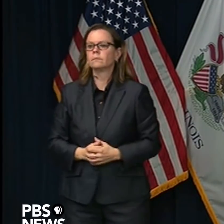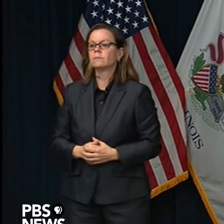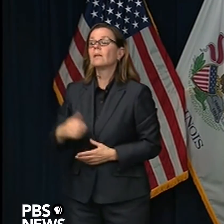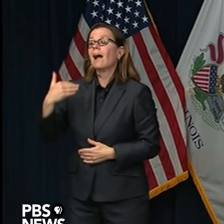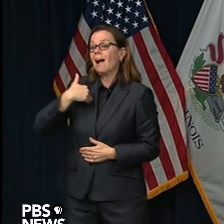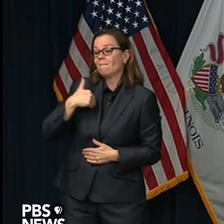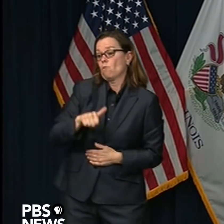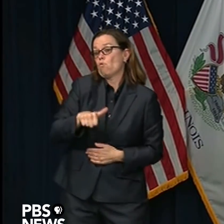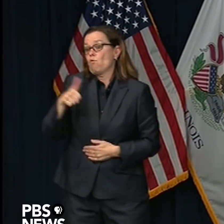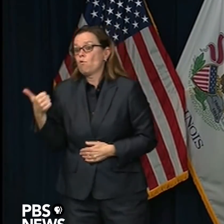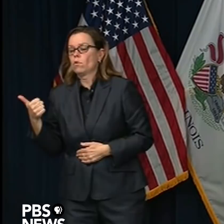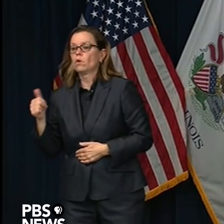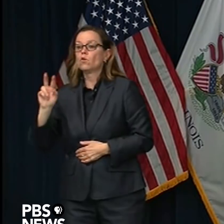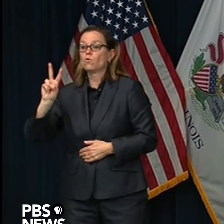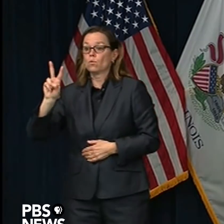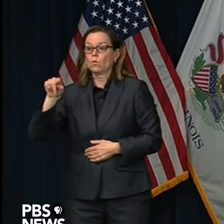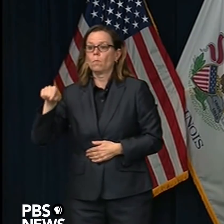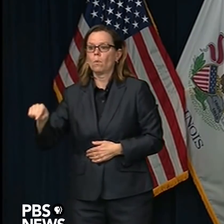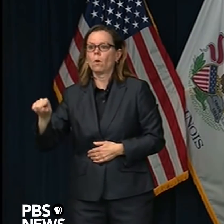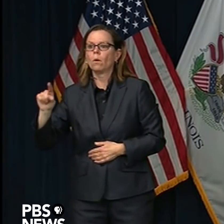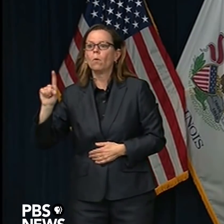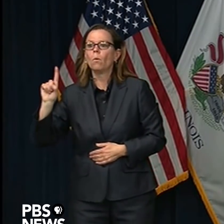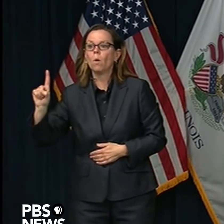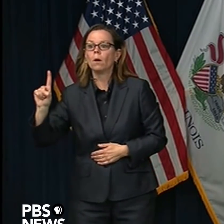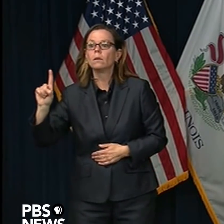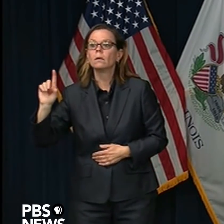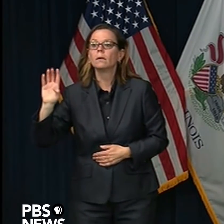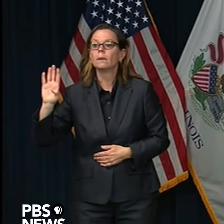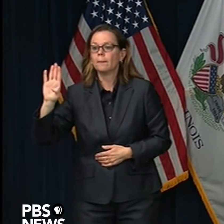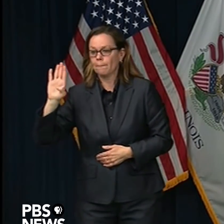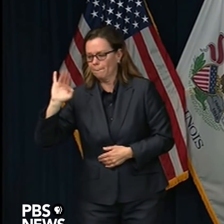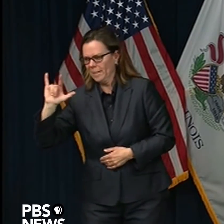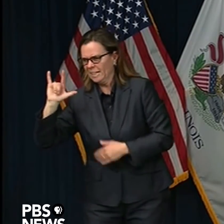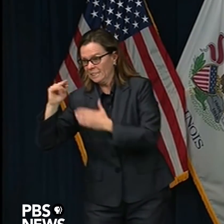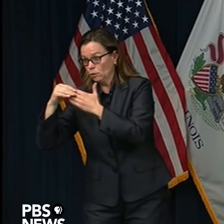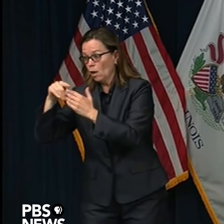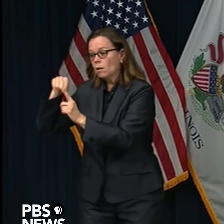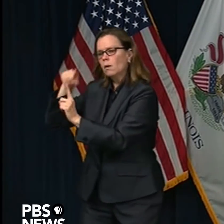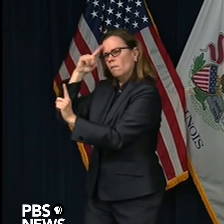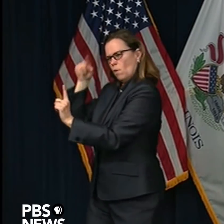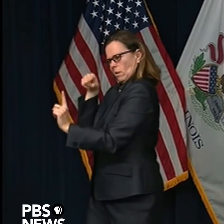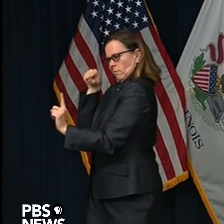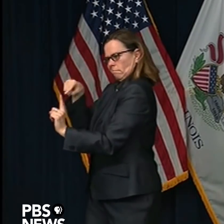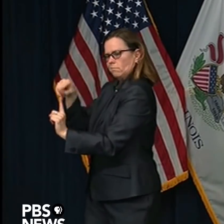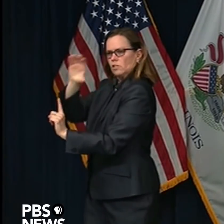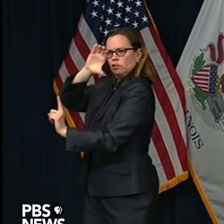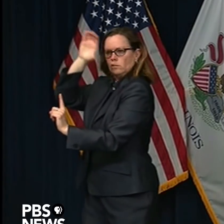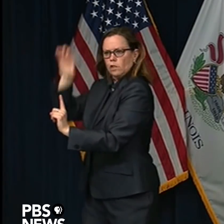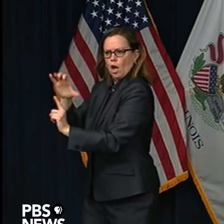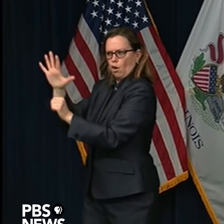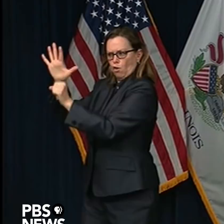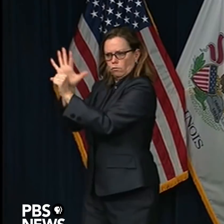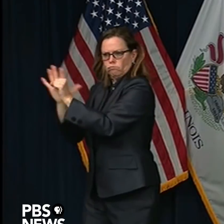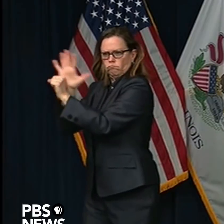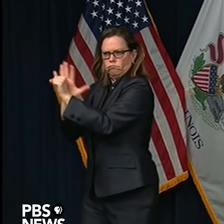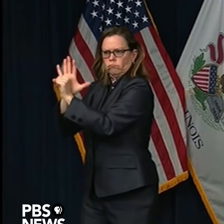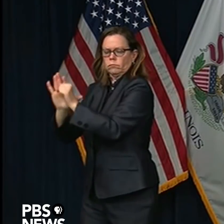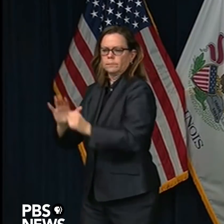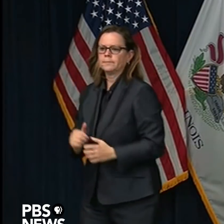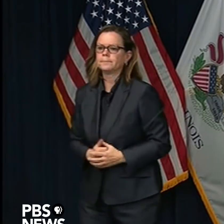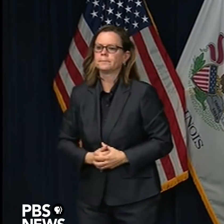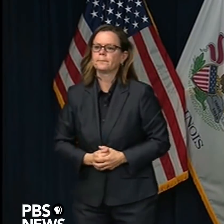rules around it are still in flux. There's some discussion by the Treasury Secretary Mnuchin about